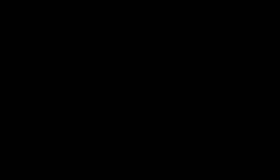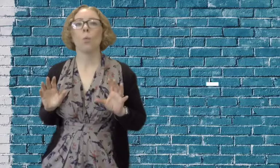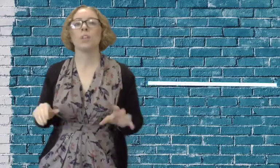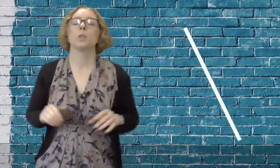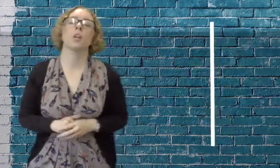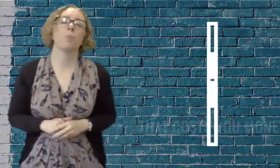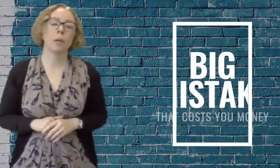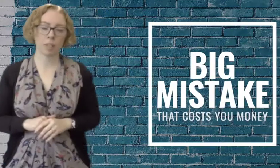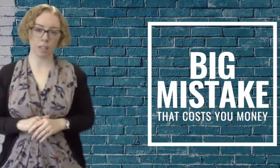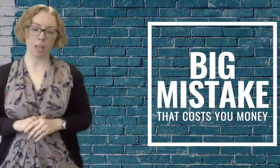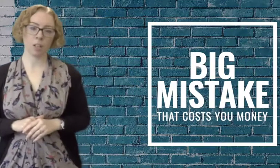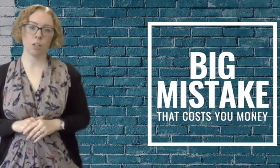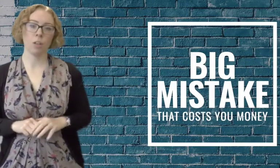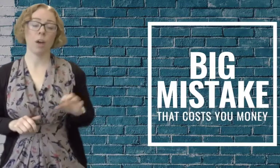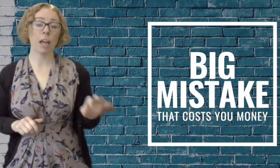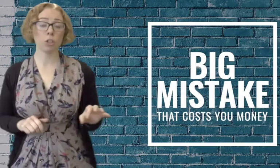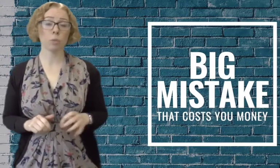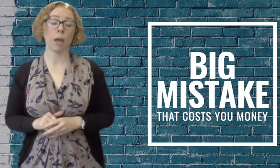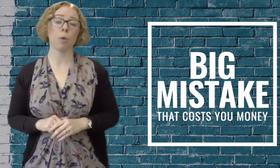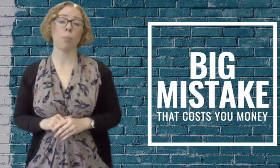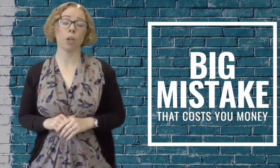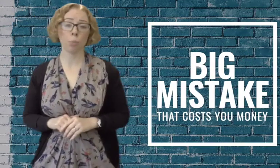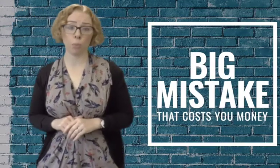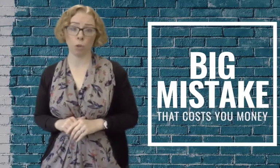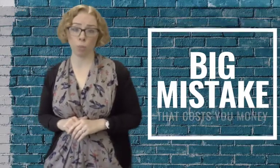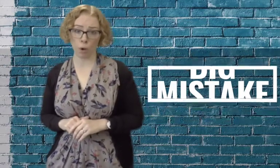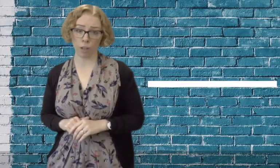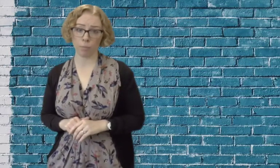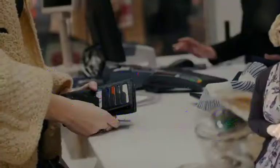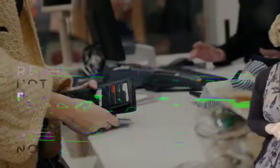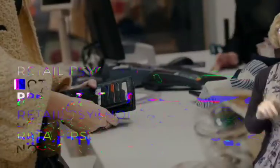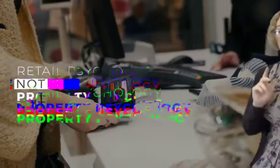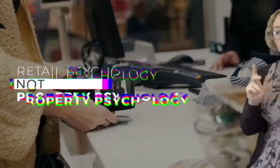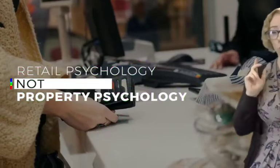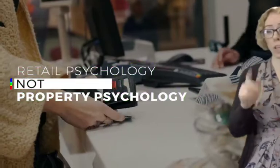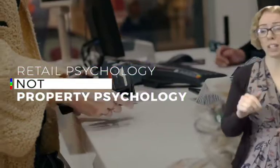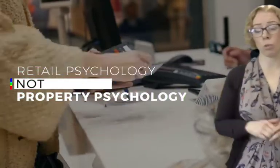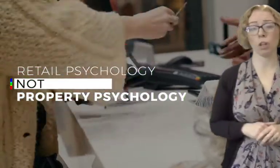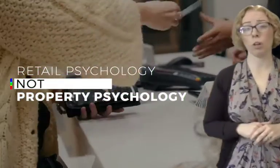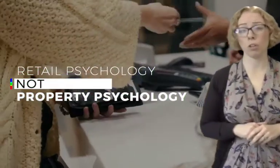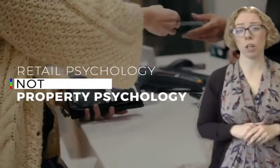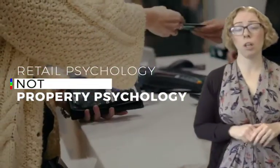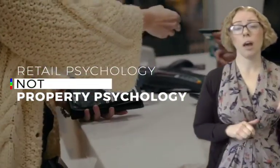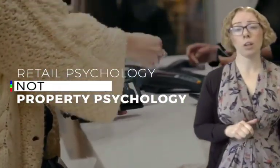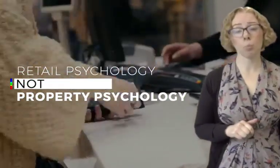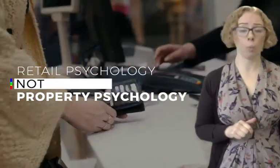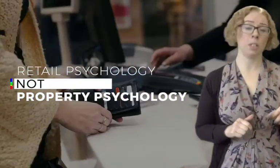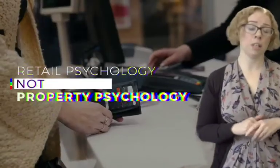What is one of the big mistakes that agents make when putting a property on the market? They use retail psychology and not property selling